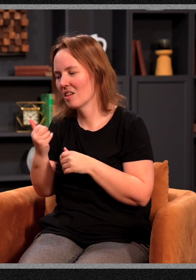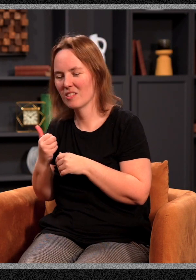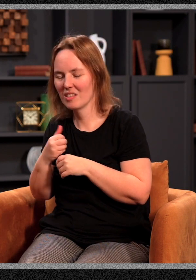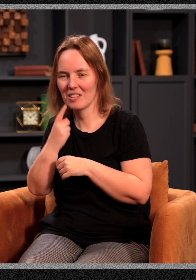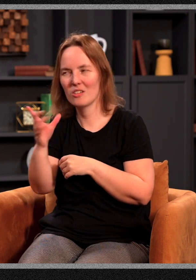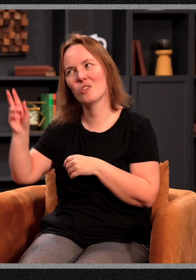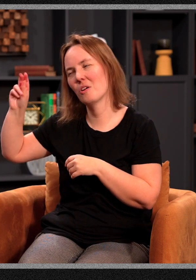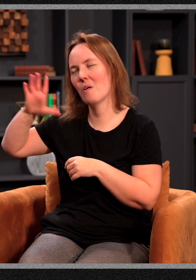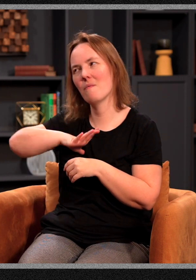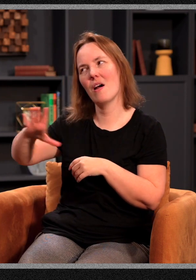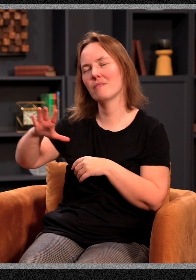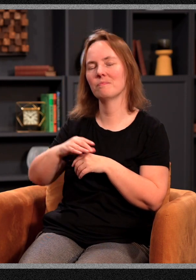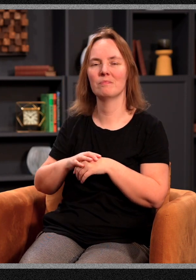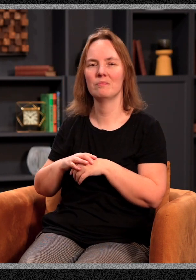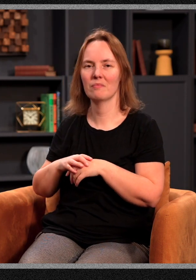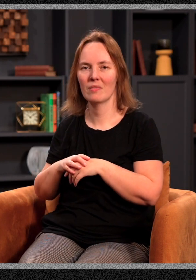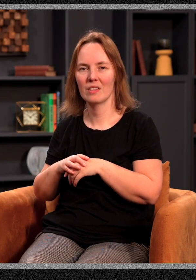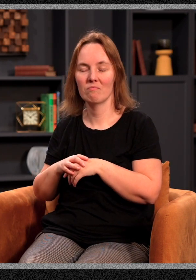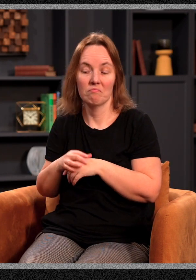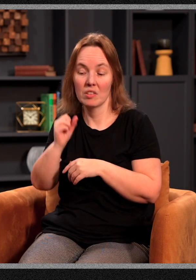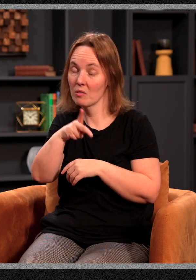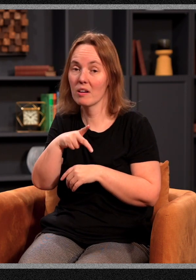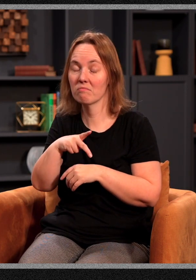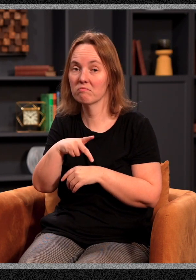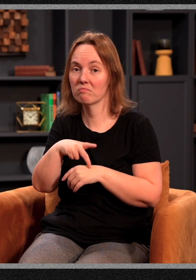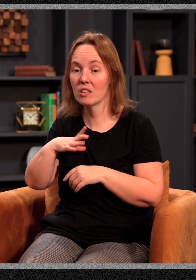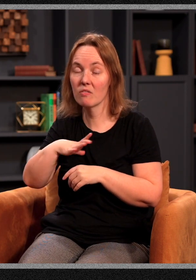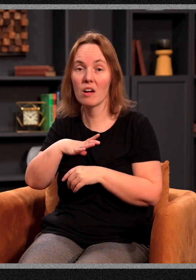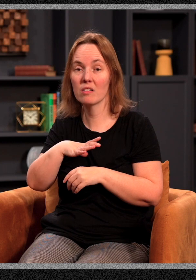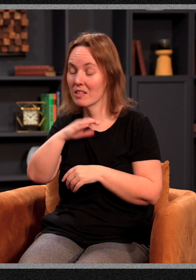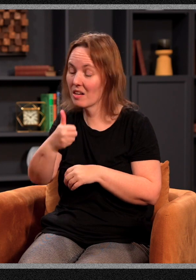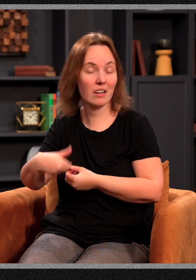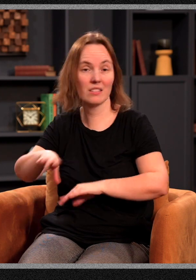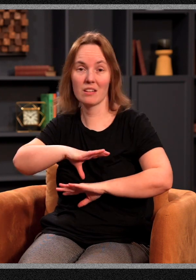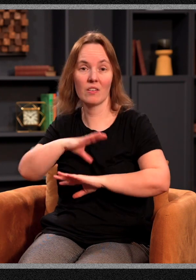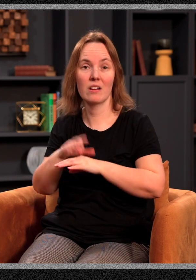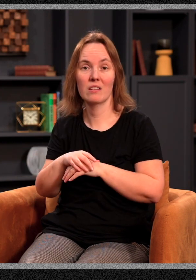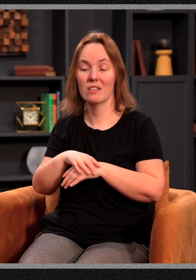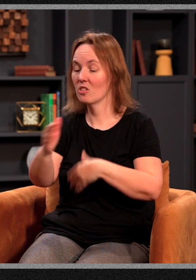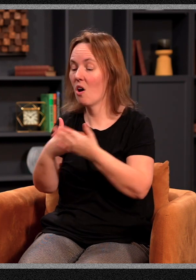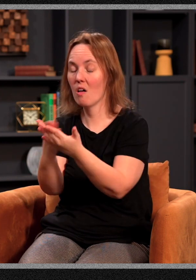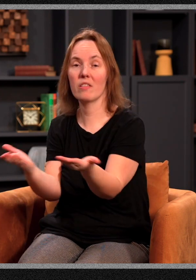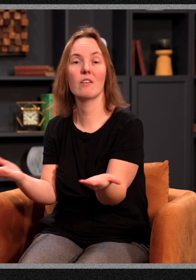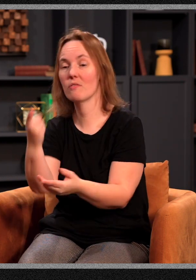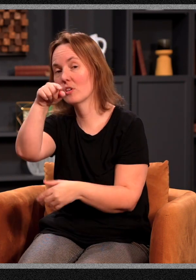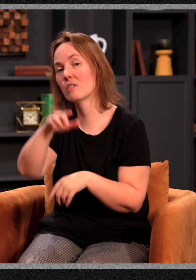ate somewhere else. I'm good. And the Lord said, that's fine. But that's not going to satisfy. I've got a table spread for you. It's all there for you. But